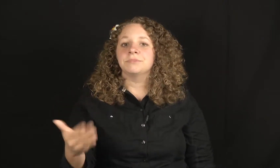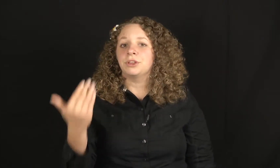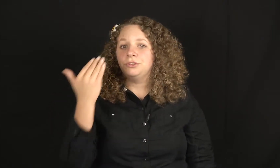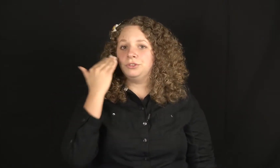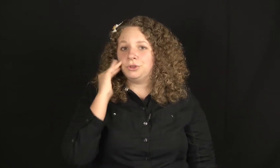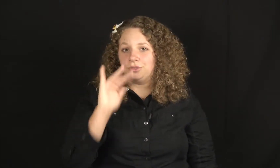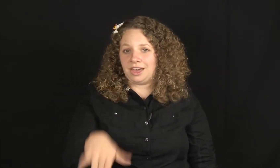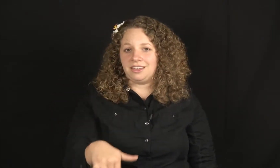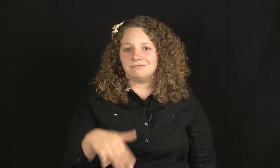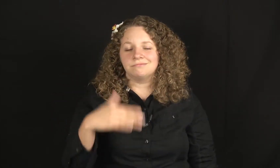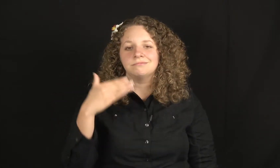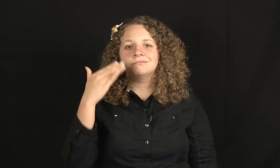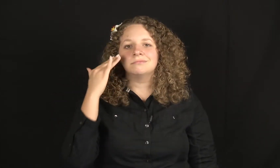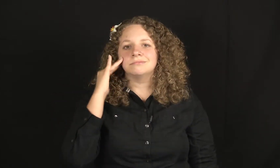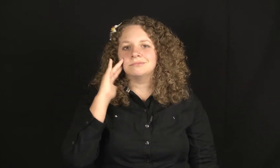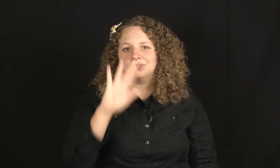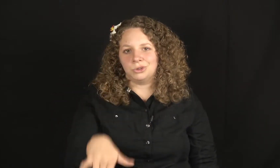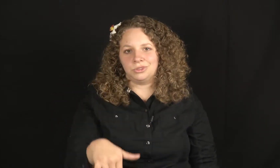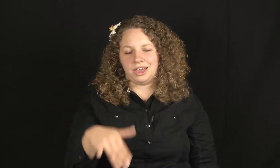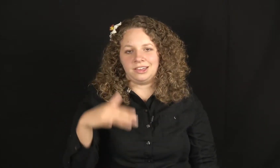Know that. Know that.